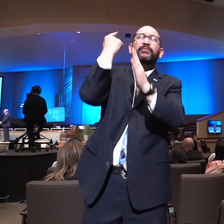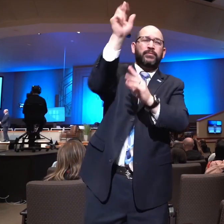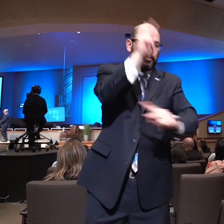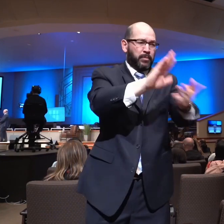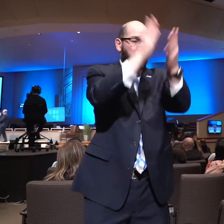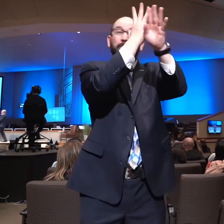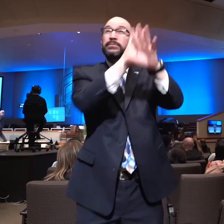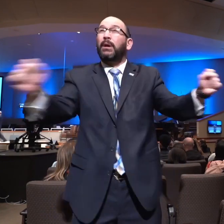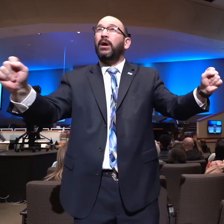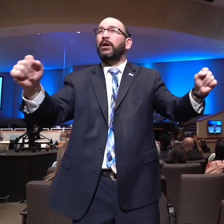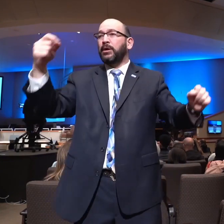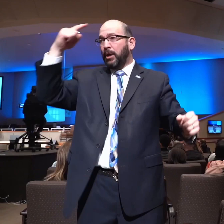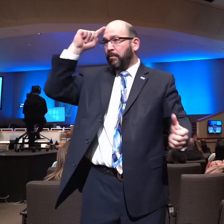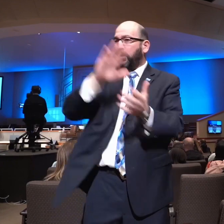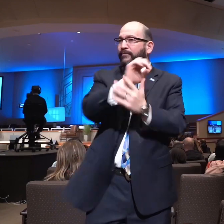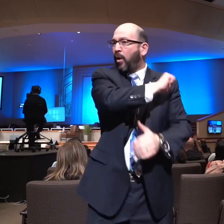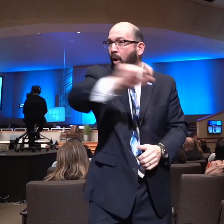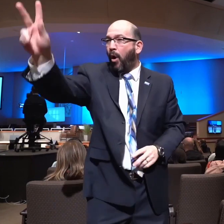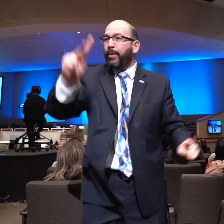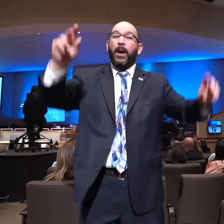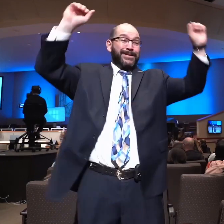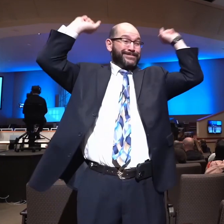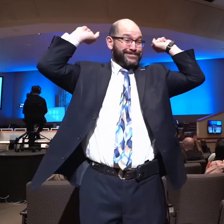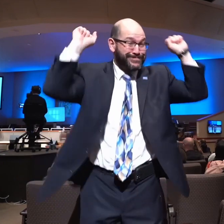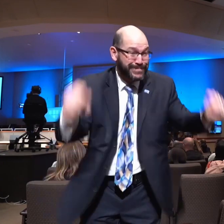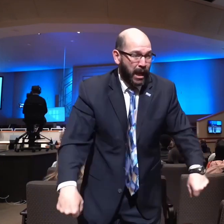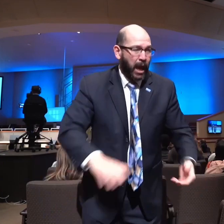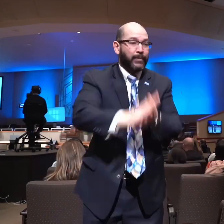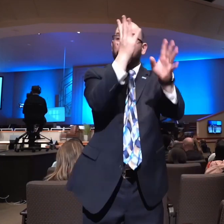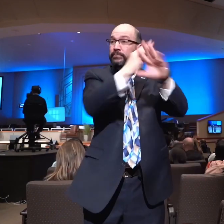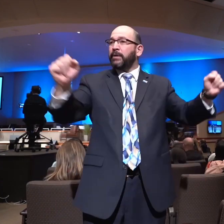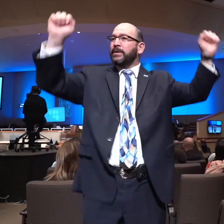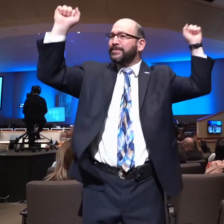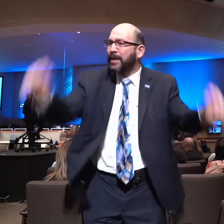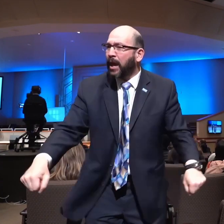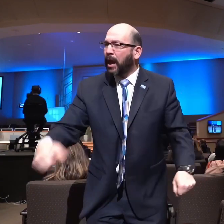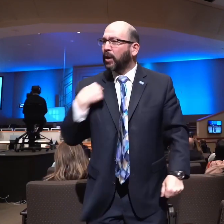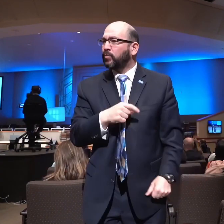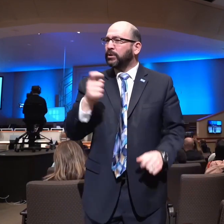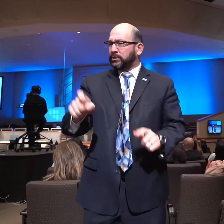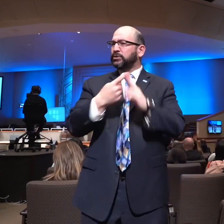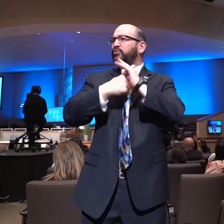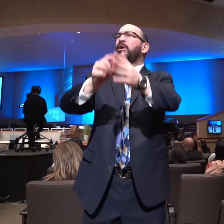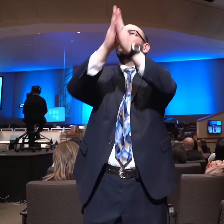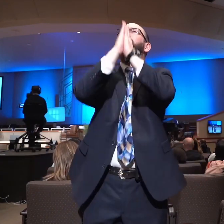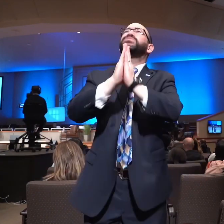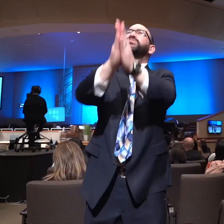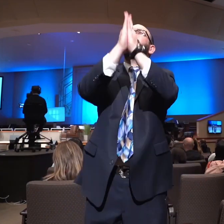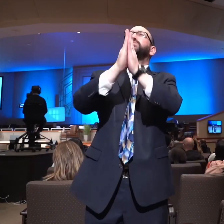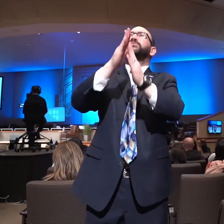I believe that all men everywhere can be saved. And we need to start praying for them to be saved. Amen.